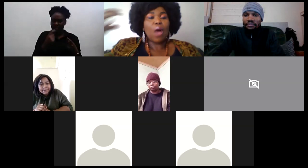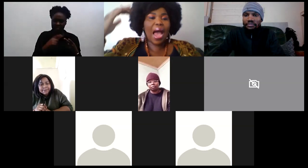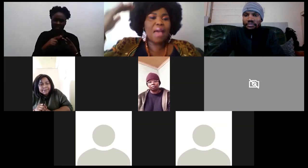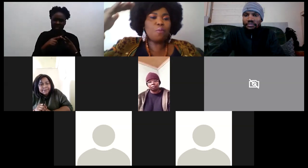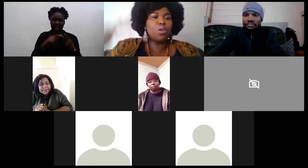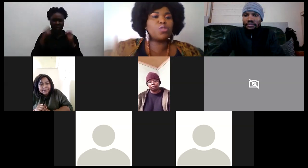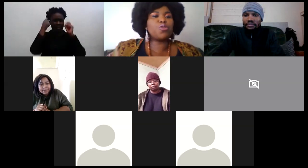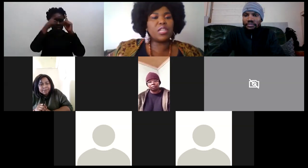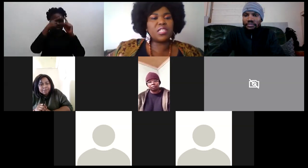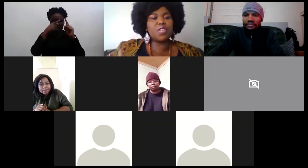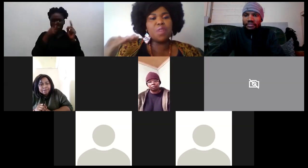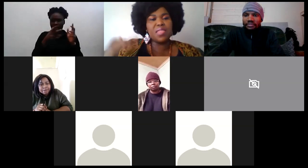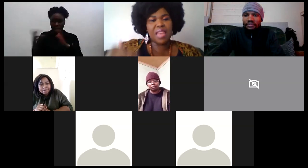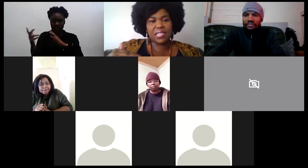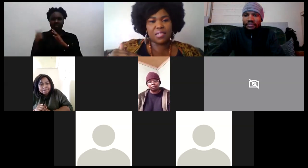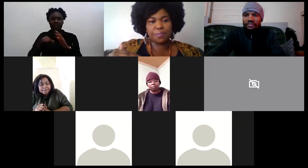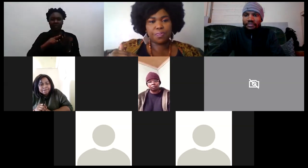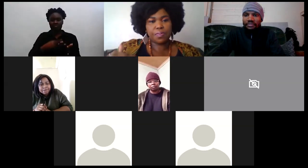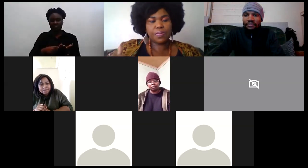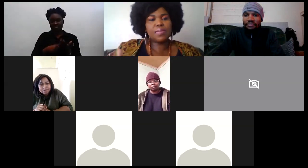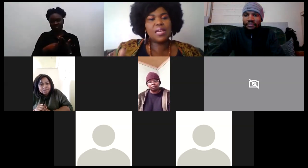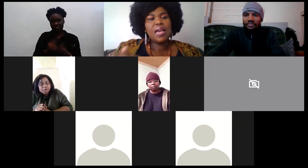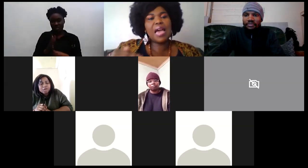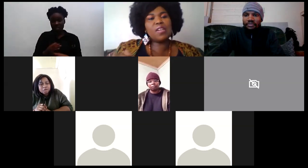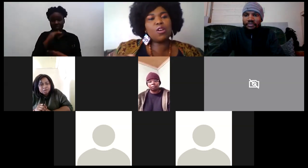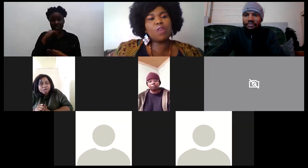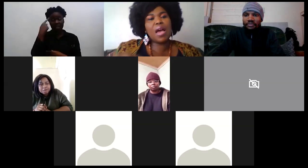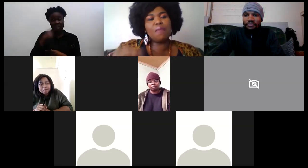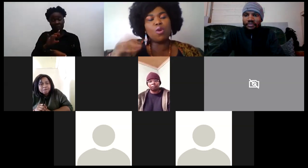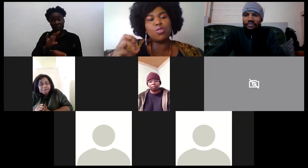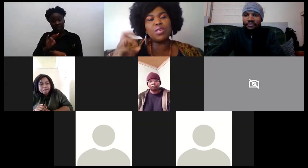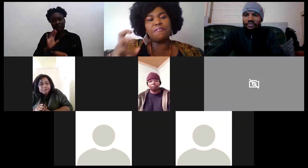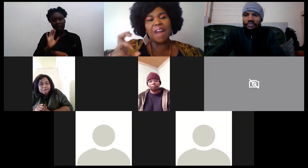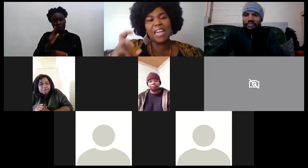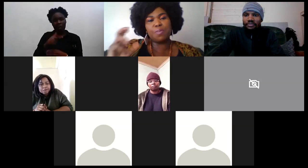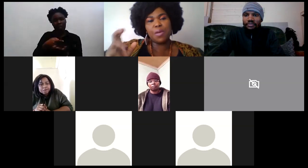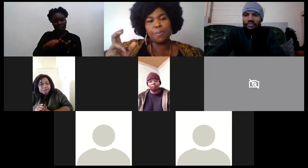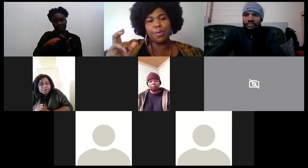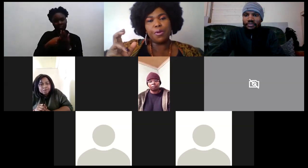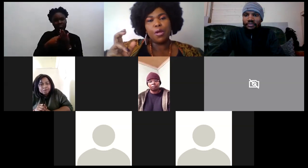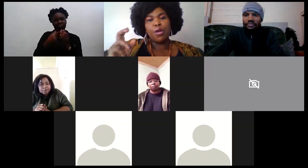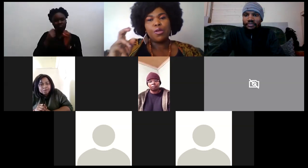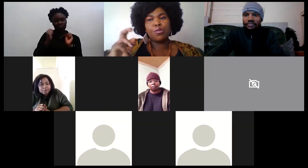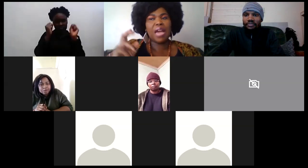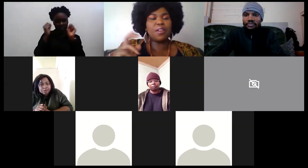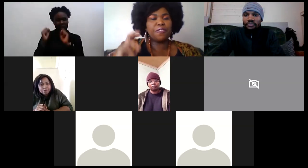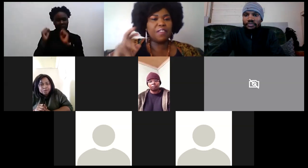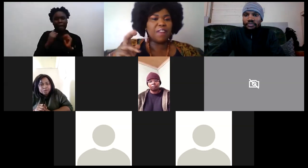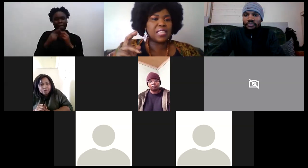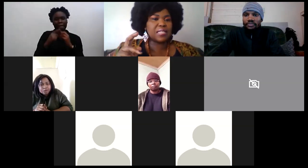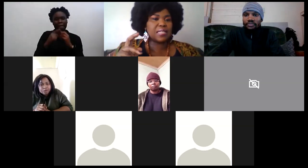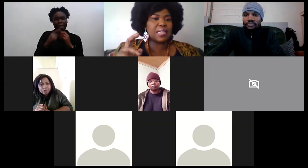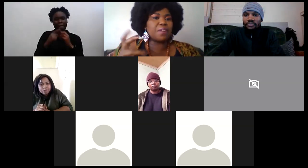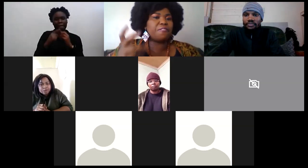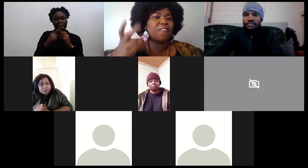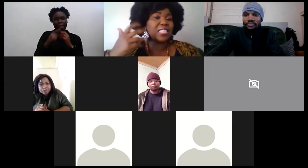i am going to continue on that and also i am going to invite people to kind of give